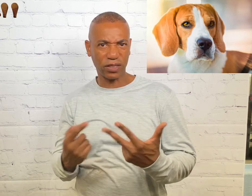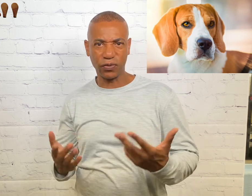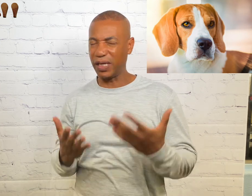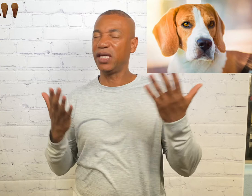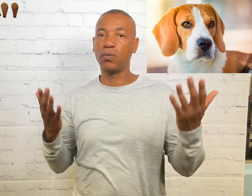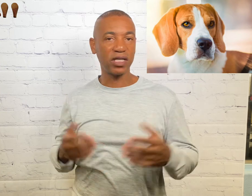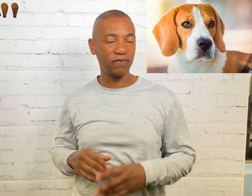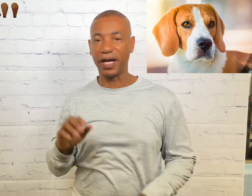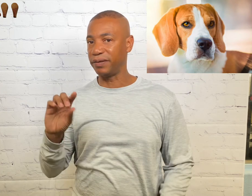of doing it. Either way is fine.